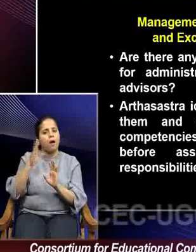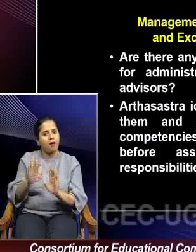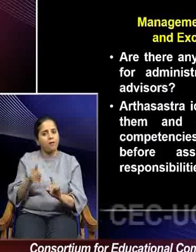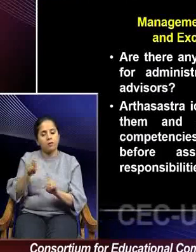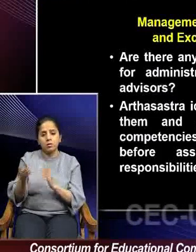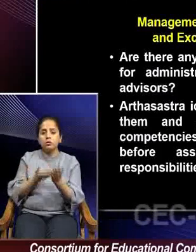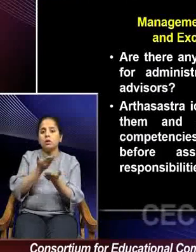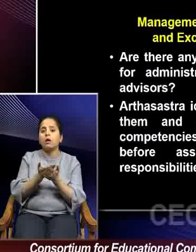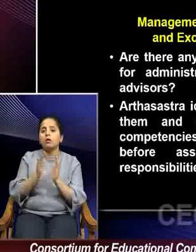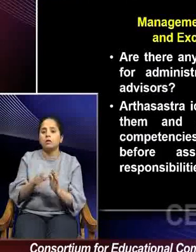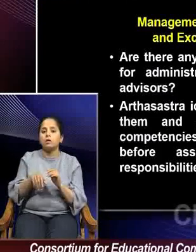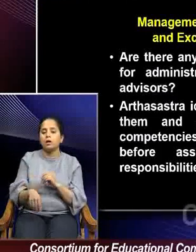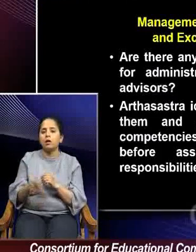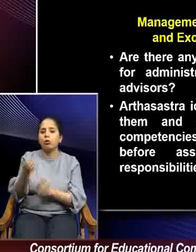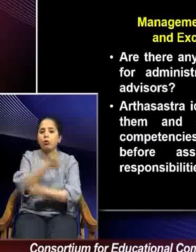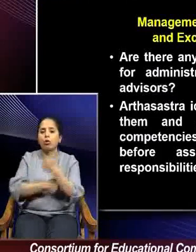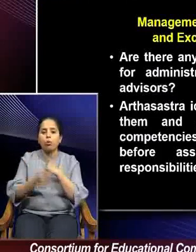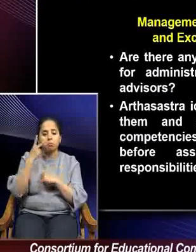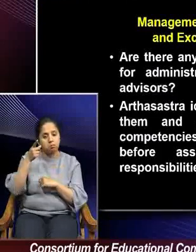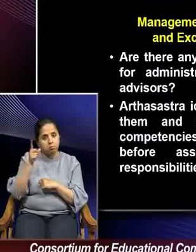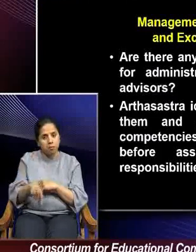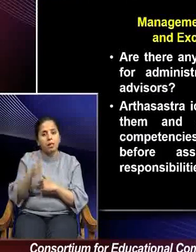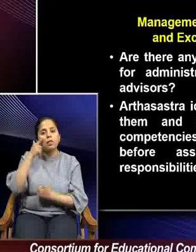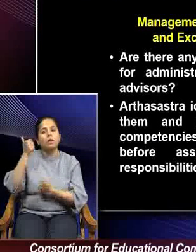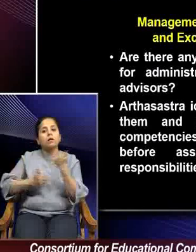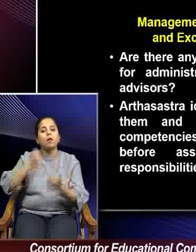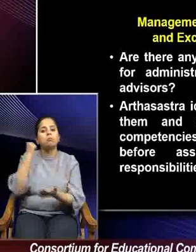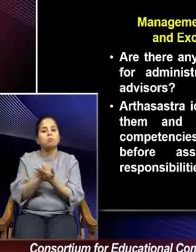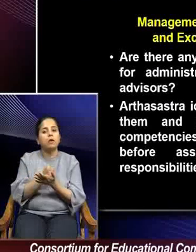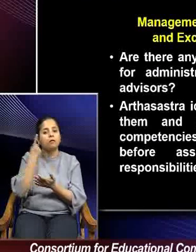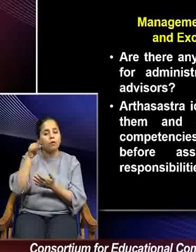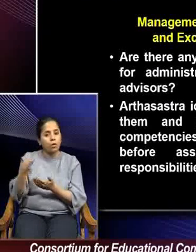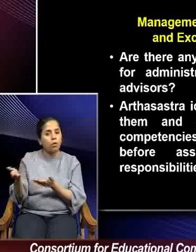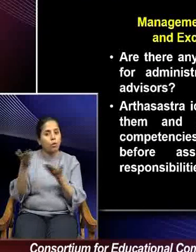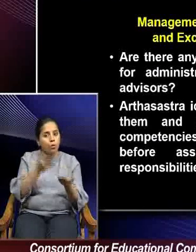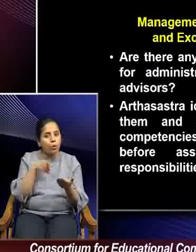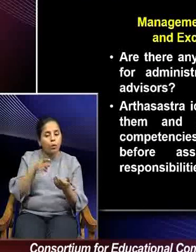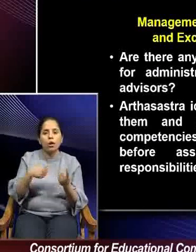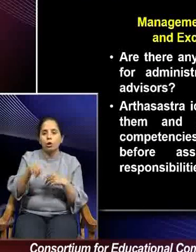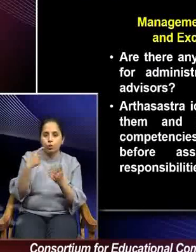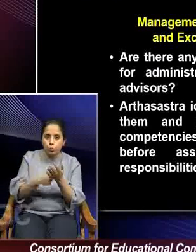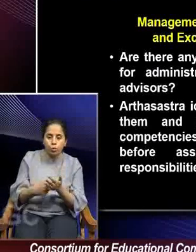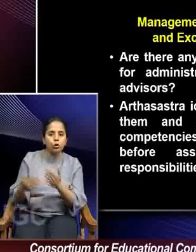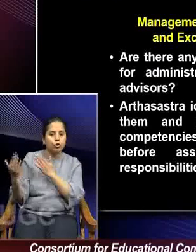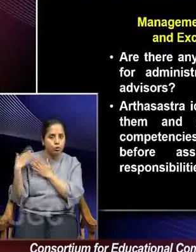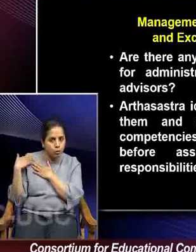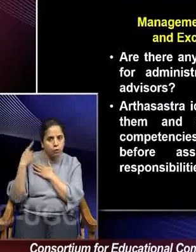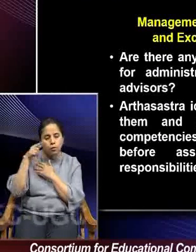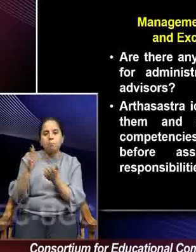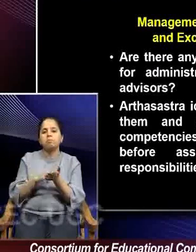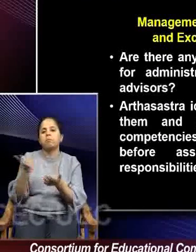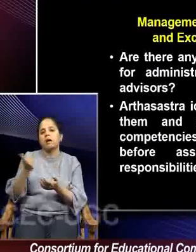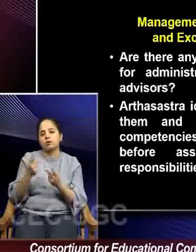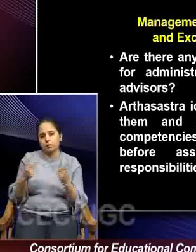suggests that these competencies must be tested before assigning the critical role and responsibilities to a manager.